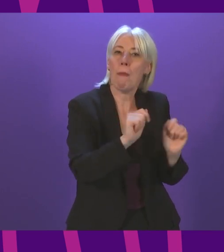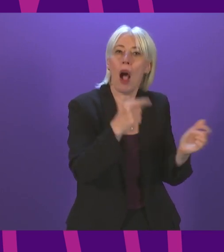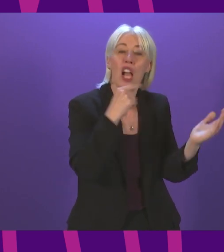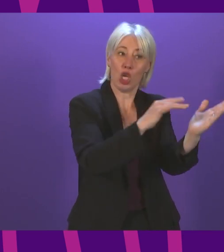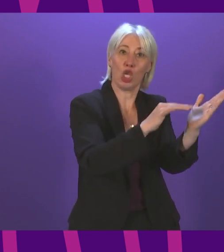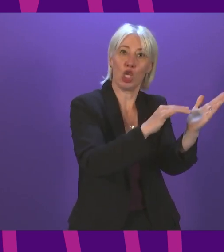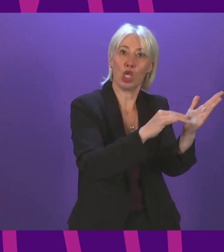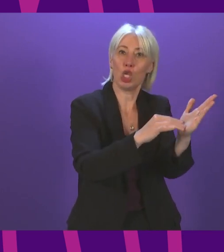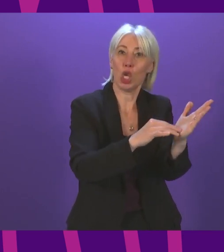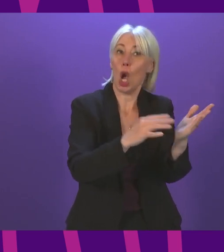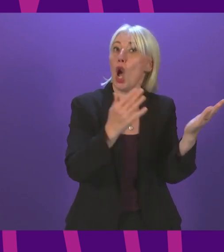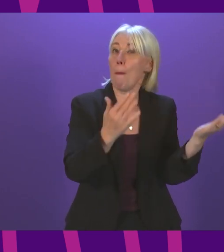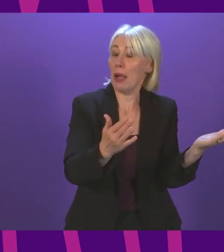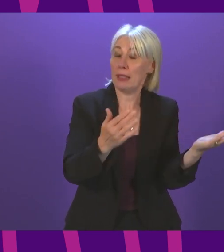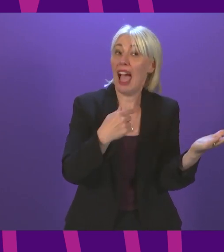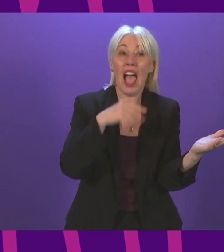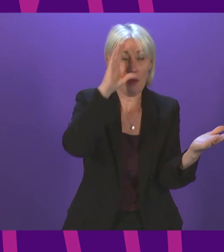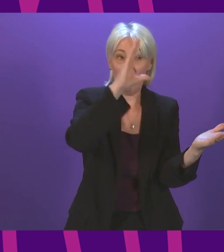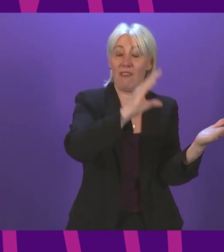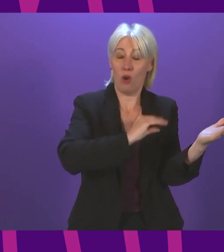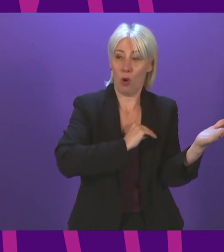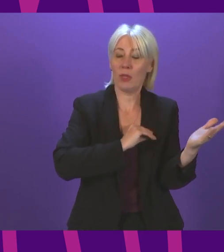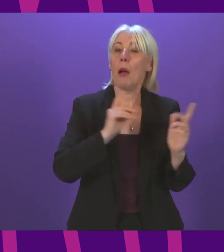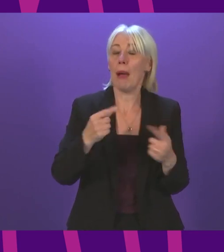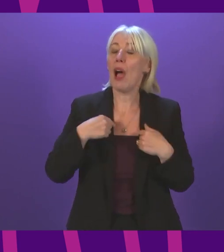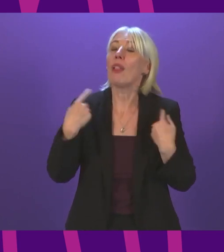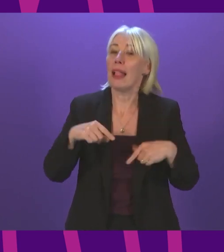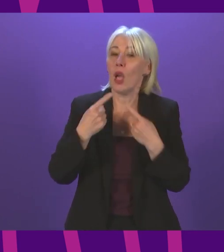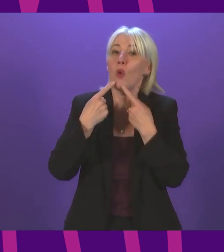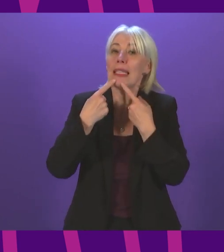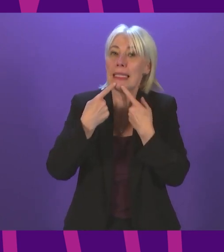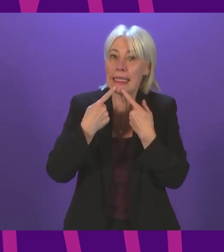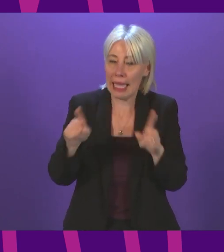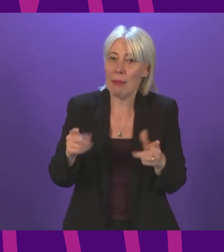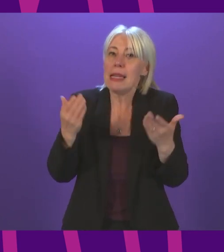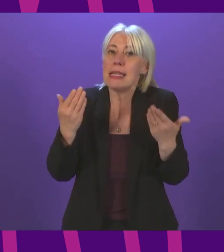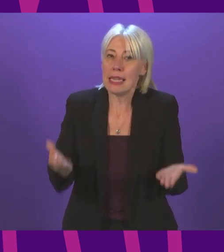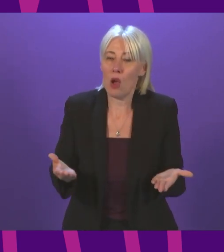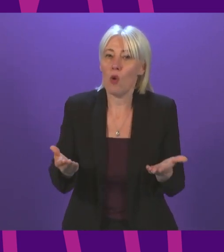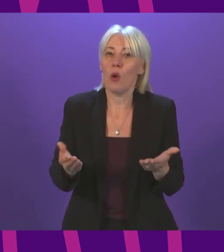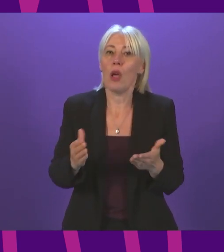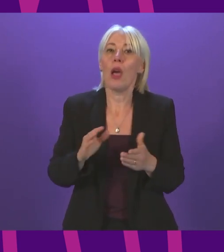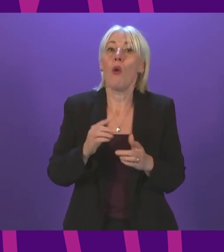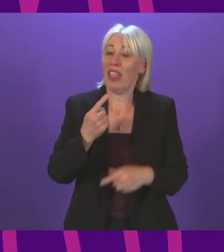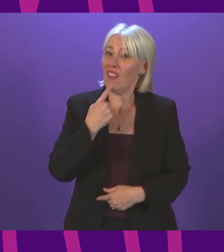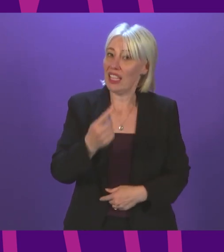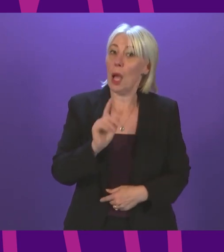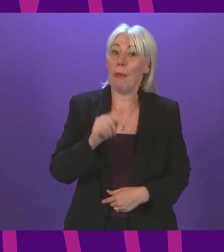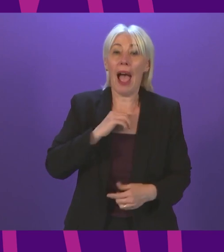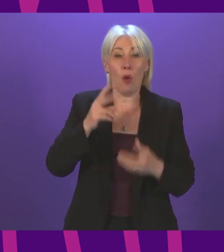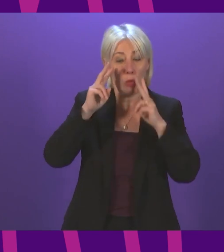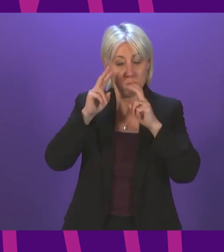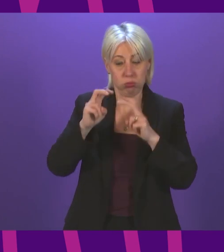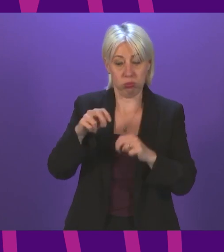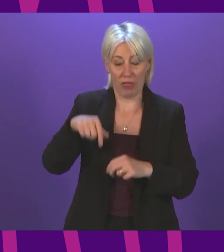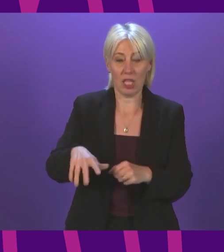So, at this point in time, I will allow the statement to go ahead, as I have stated, but I will certainly look further into